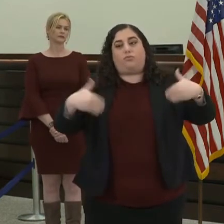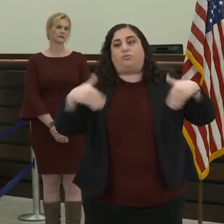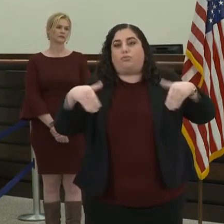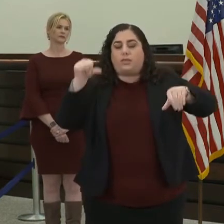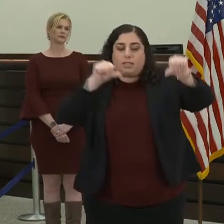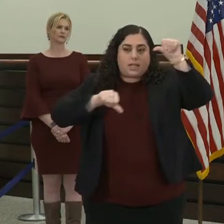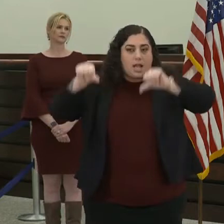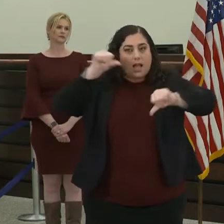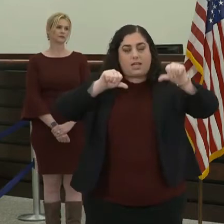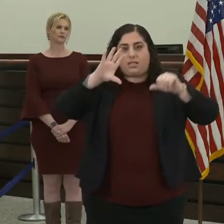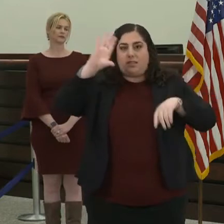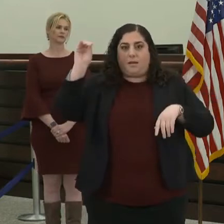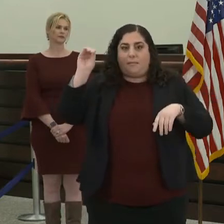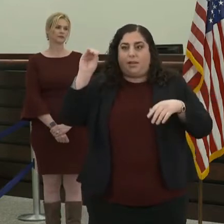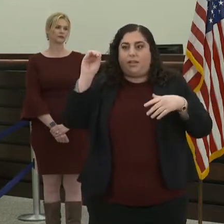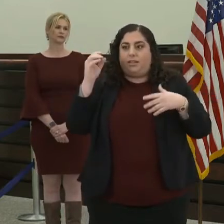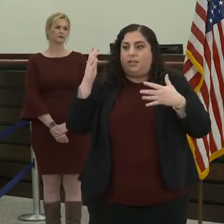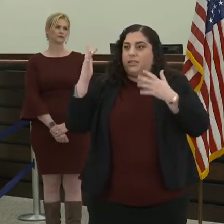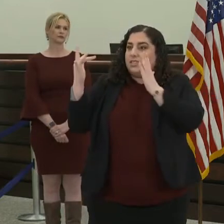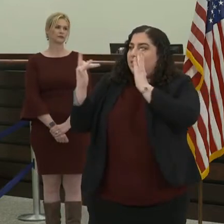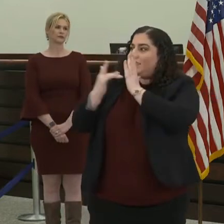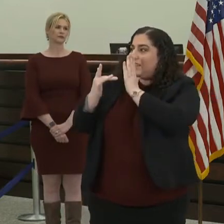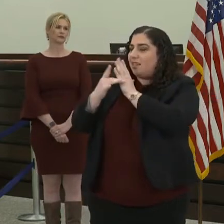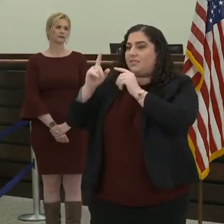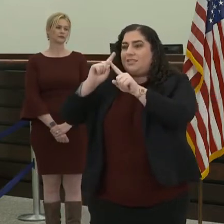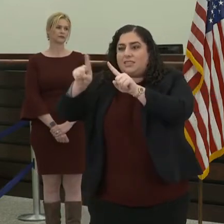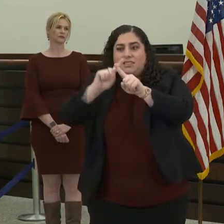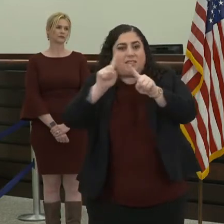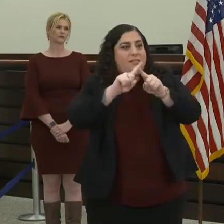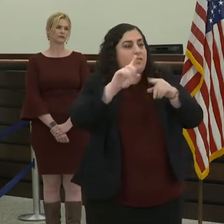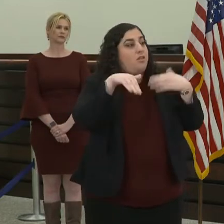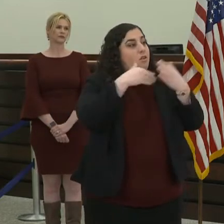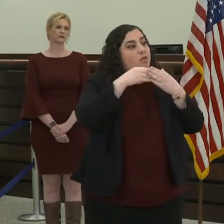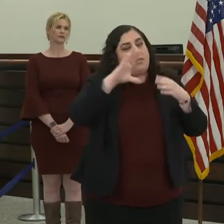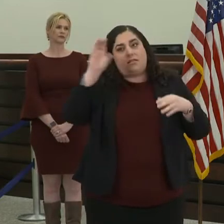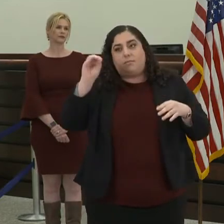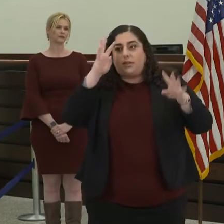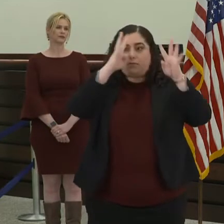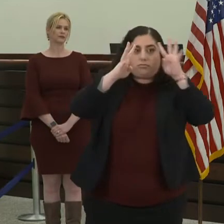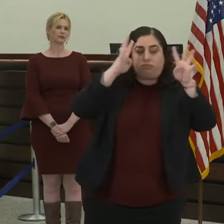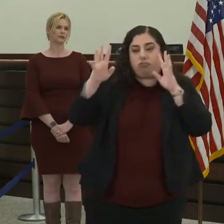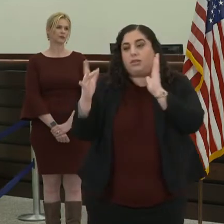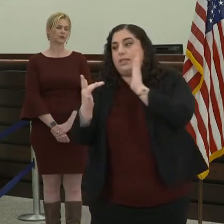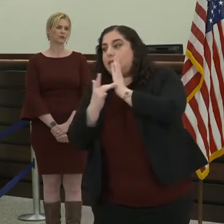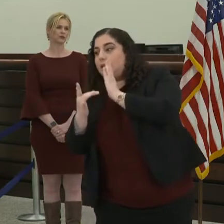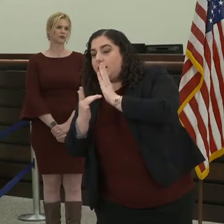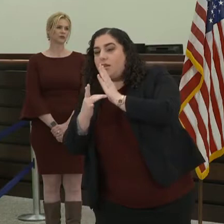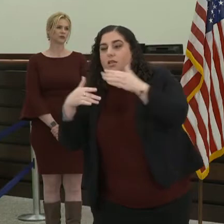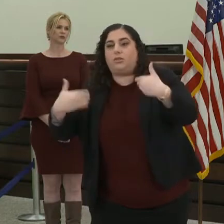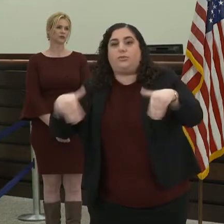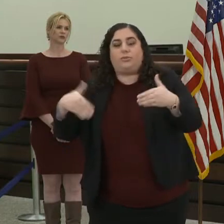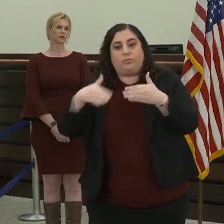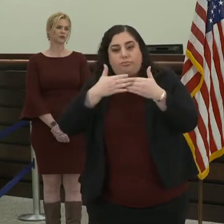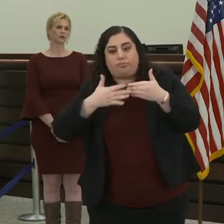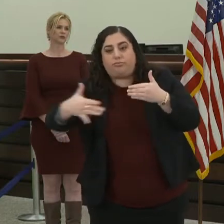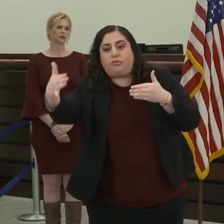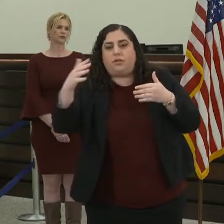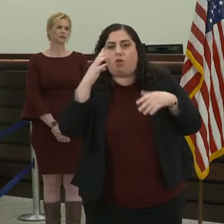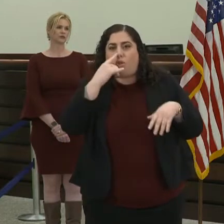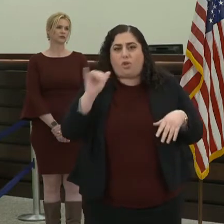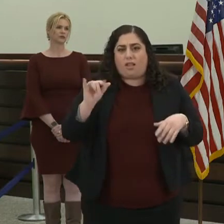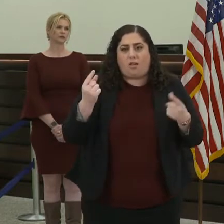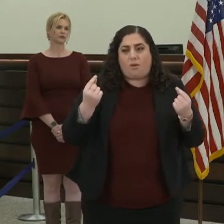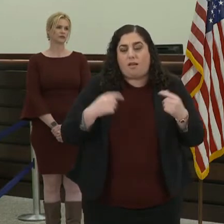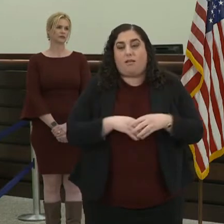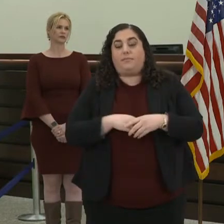are developing the technologies for tomorrow, today, and that's more important than ever. The work that is happening in San